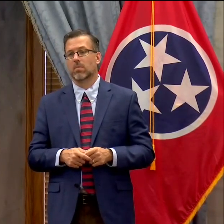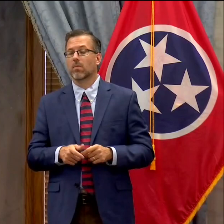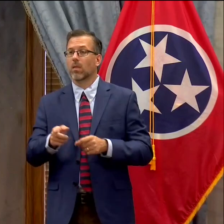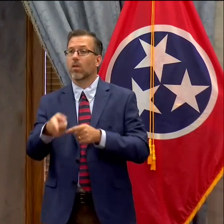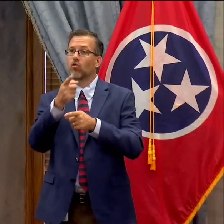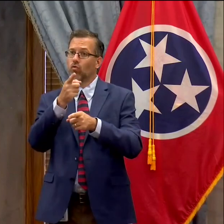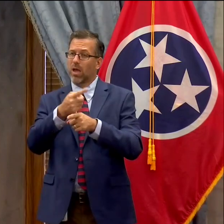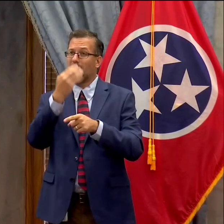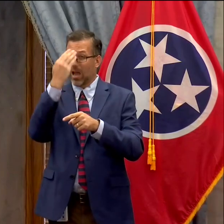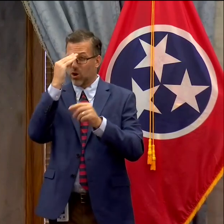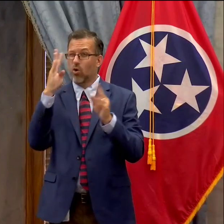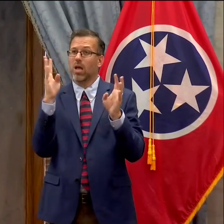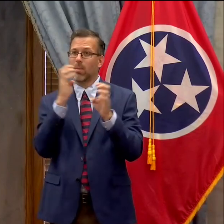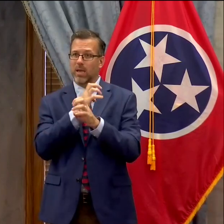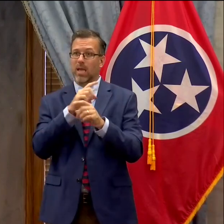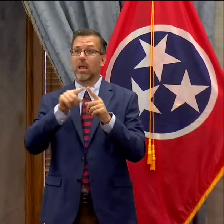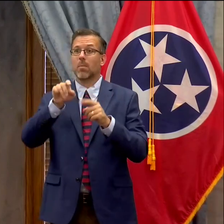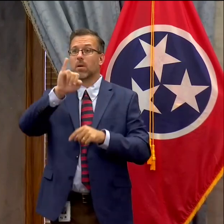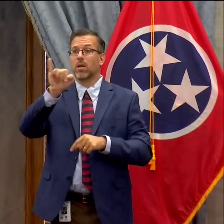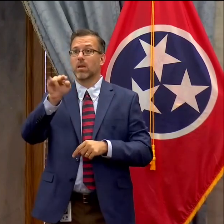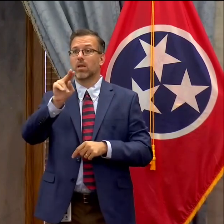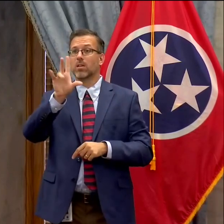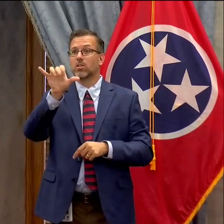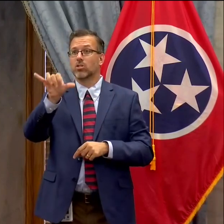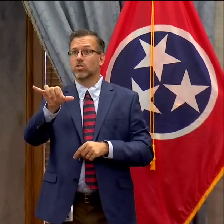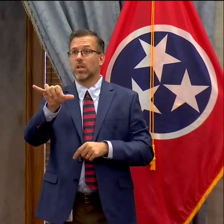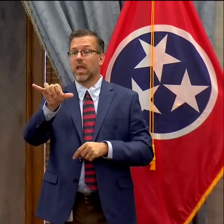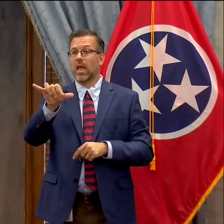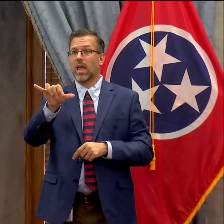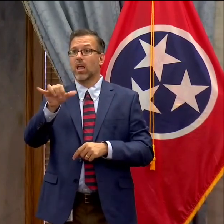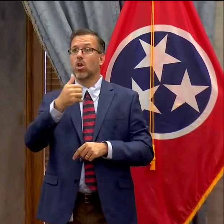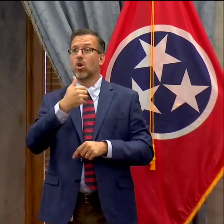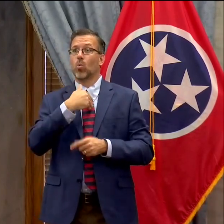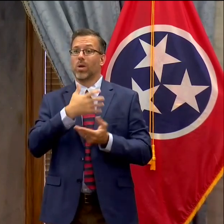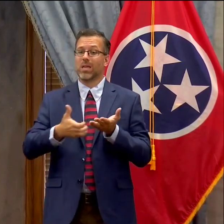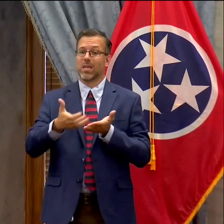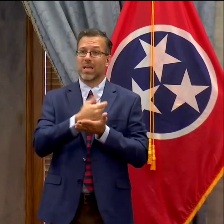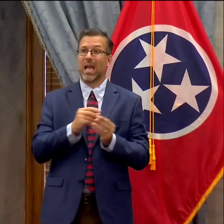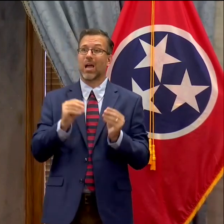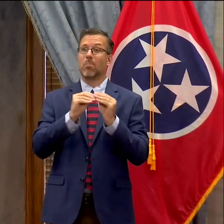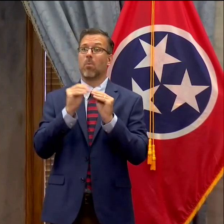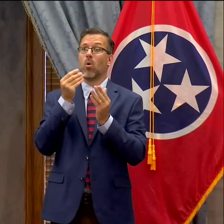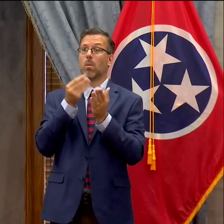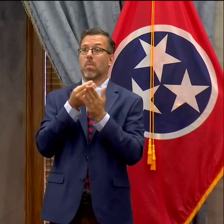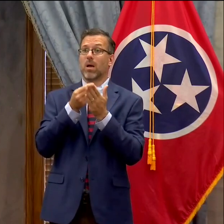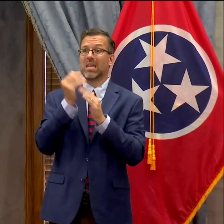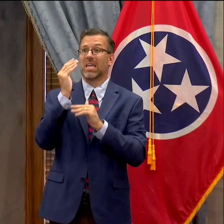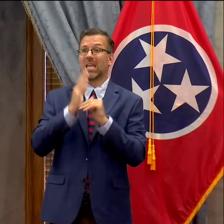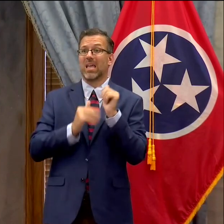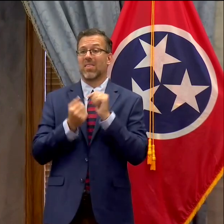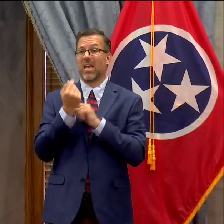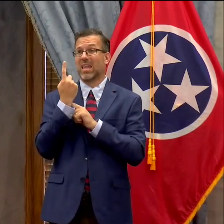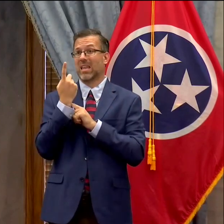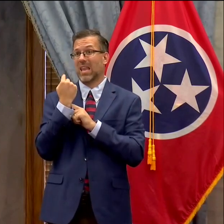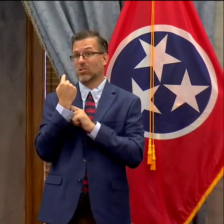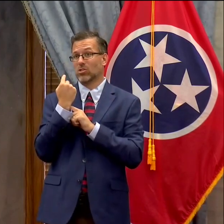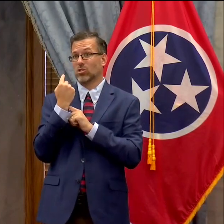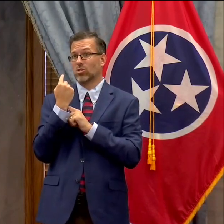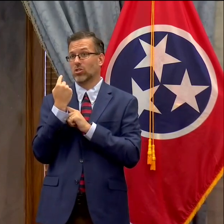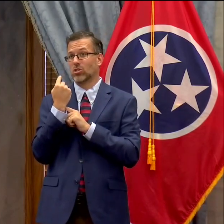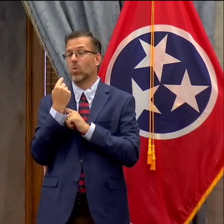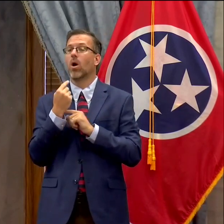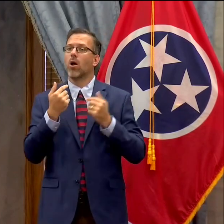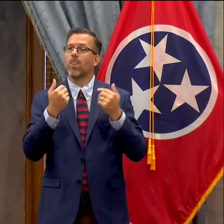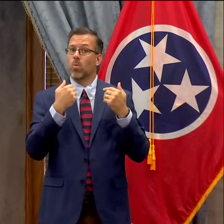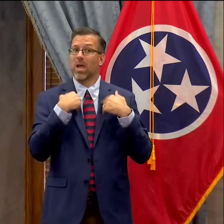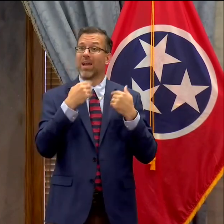from July were larger than they were one year ago. Is is there something I'm missing there? Well you have budgeted revenues and actual revenues